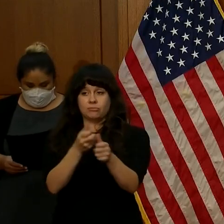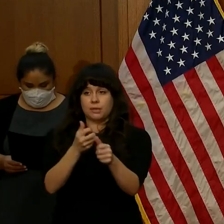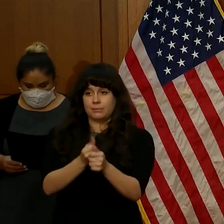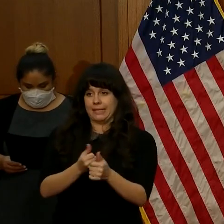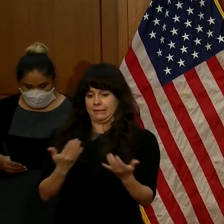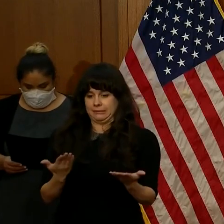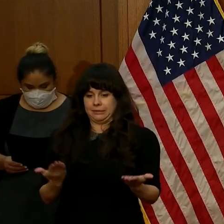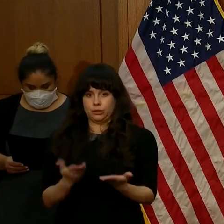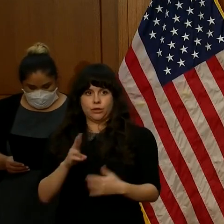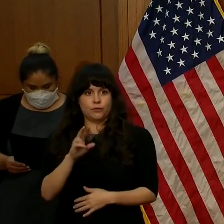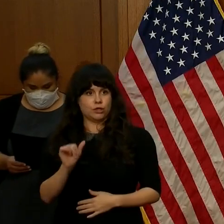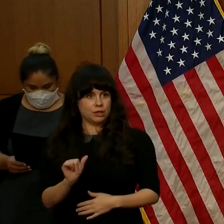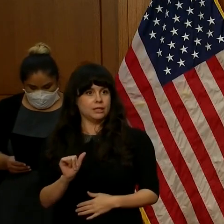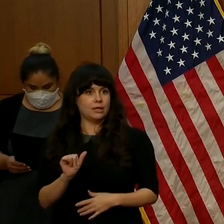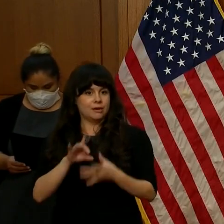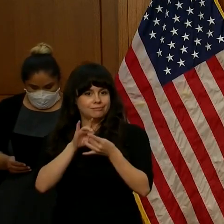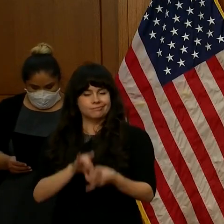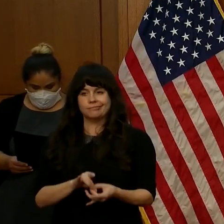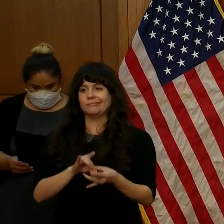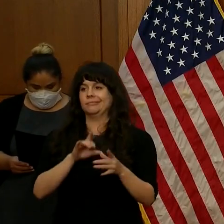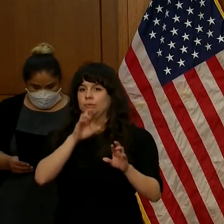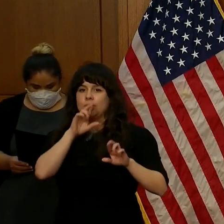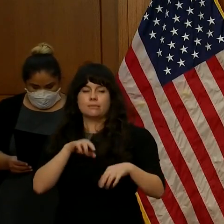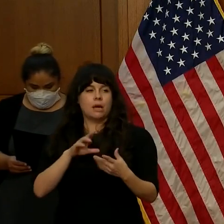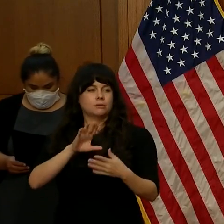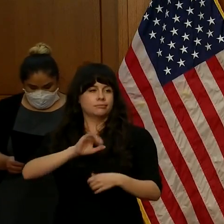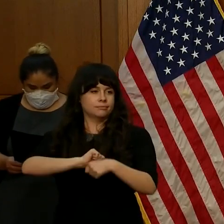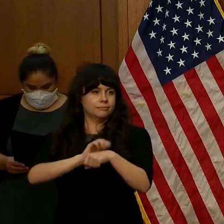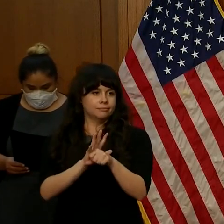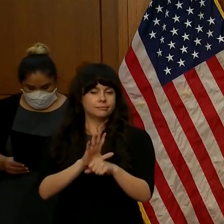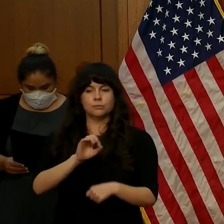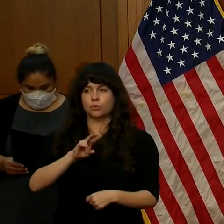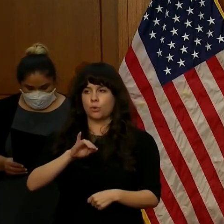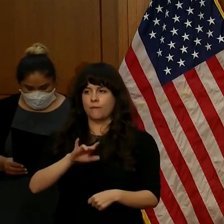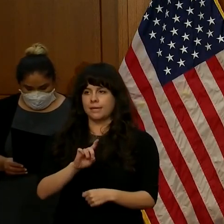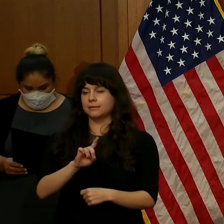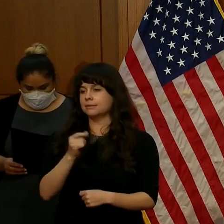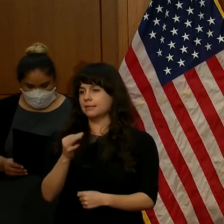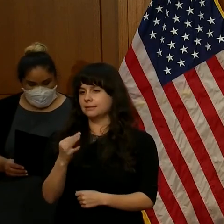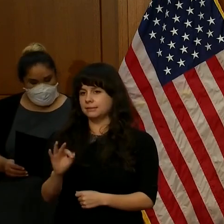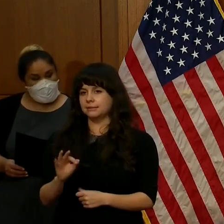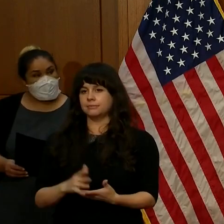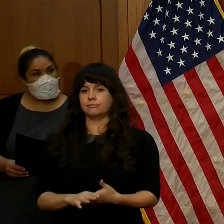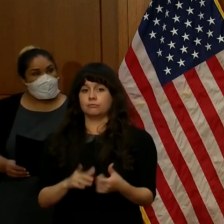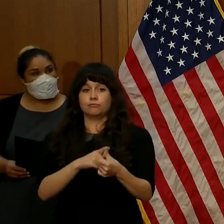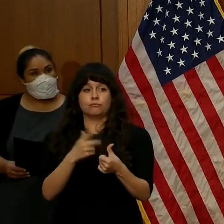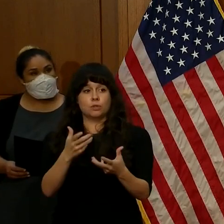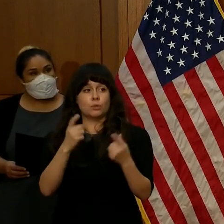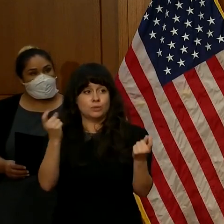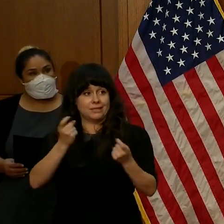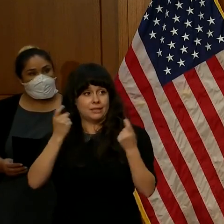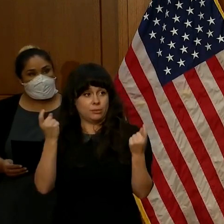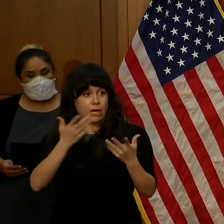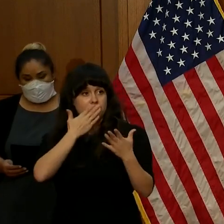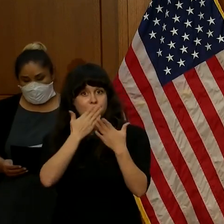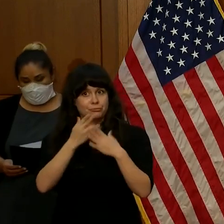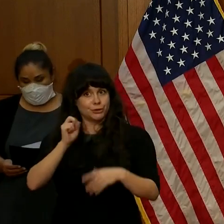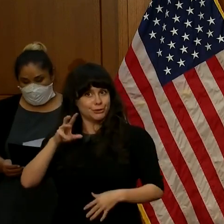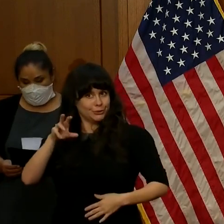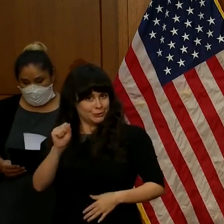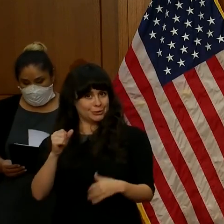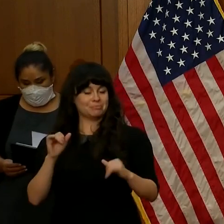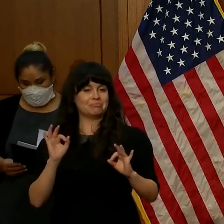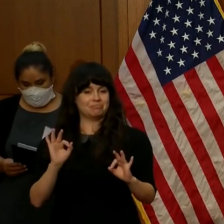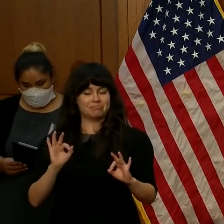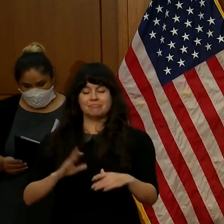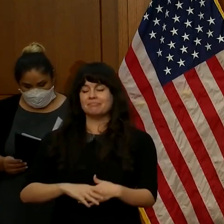in Virginia's response to COVID-19. I'd like to celebrate some good news and remind all of